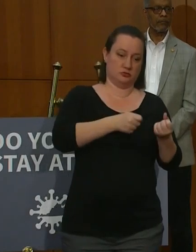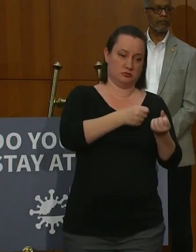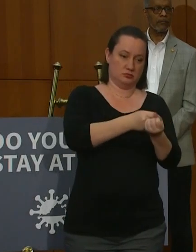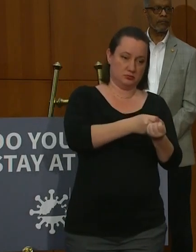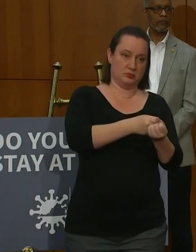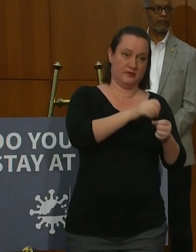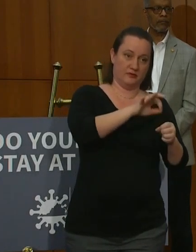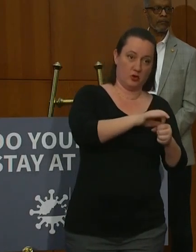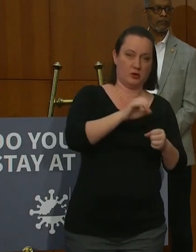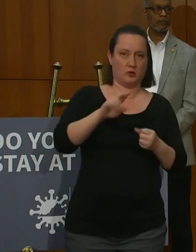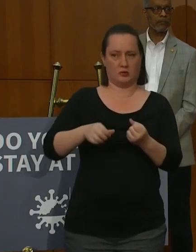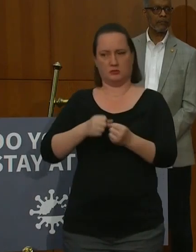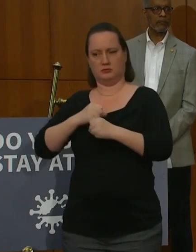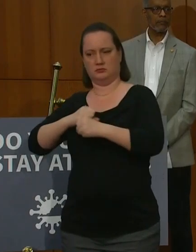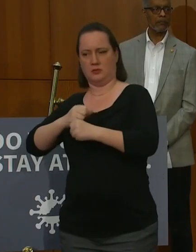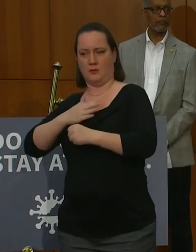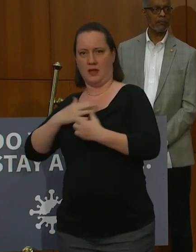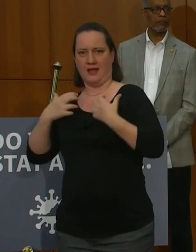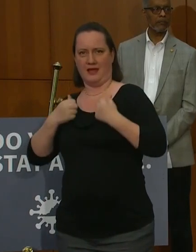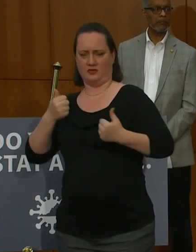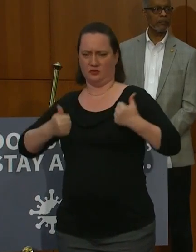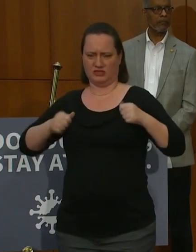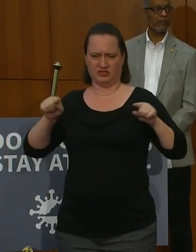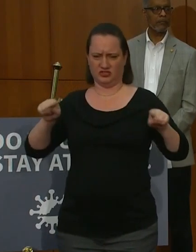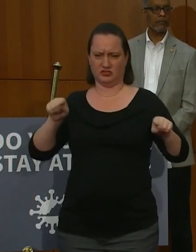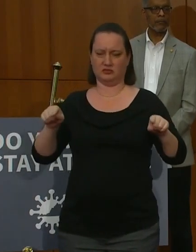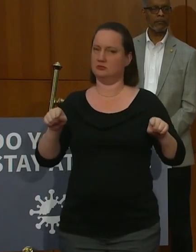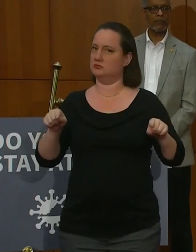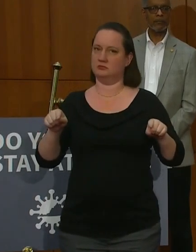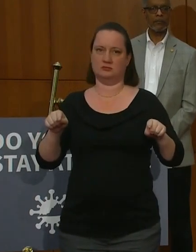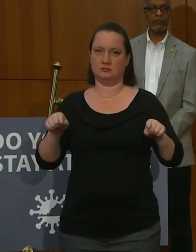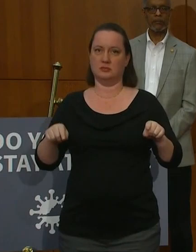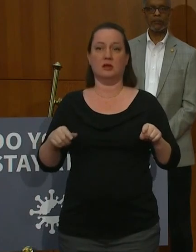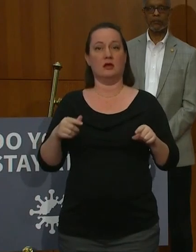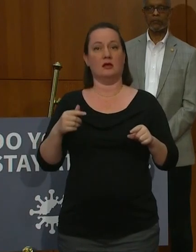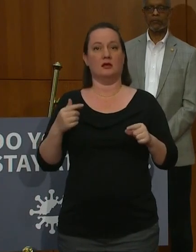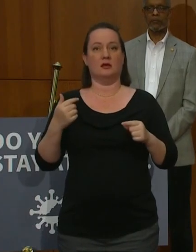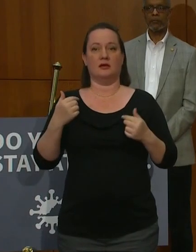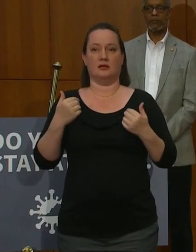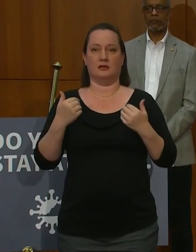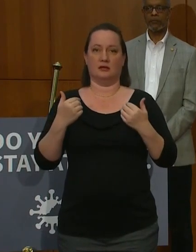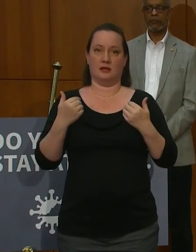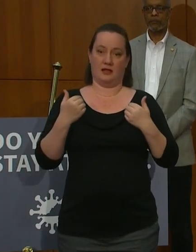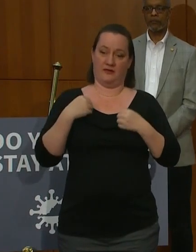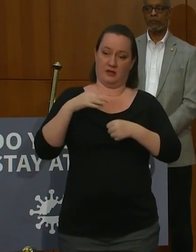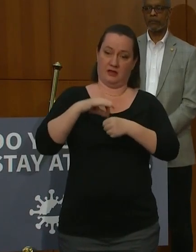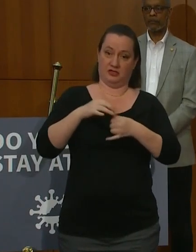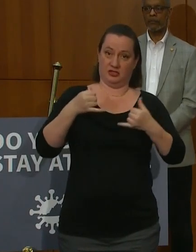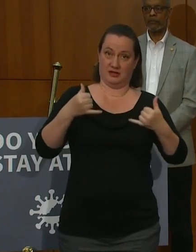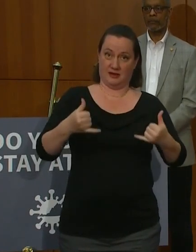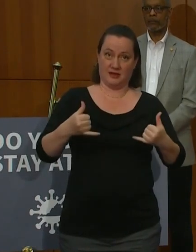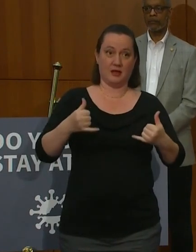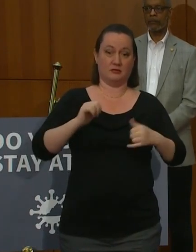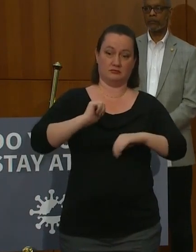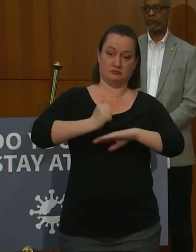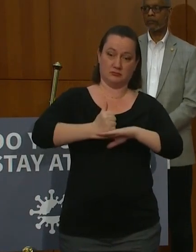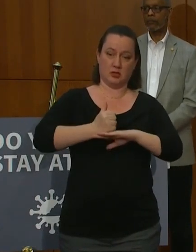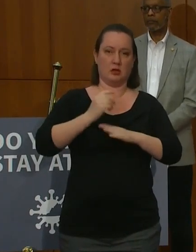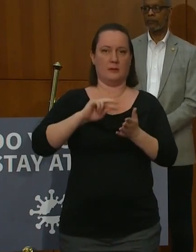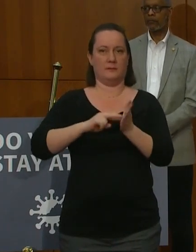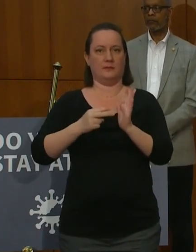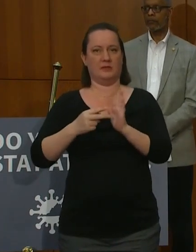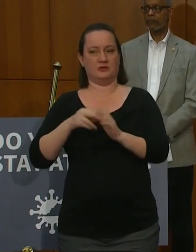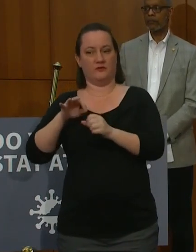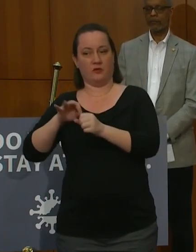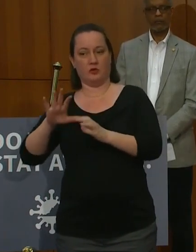ballot. Holding in-person elections right now would put the health of voters and our election workers